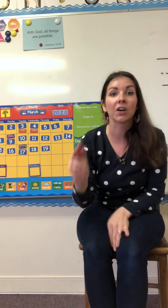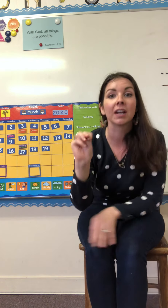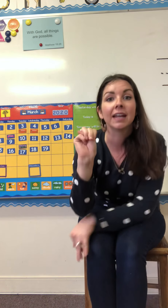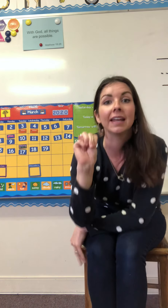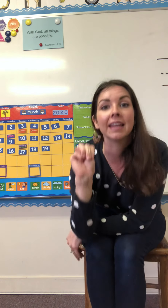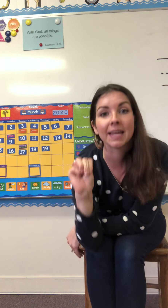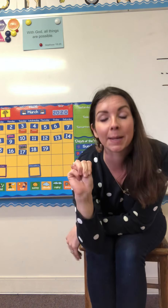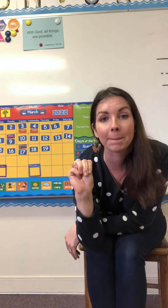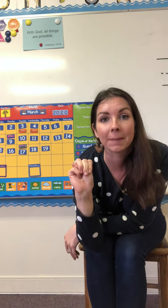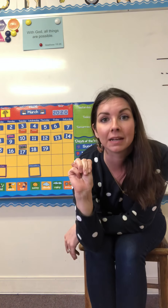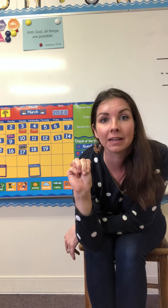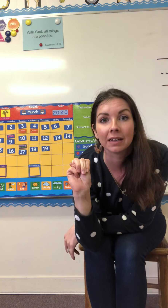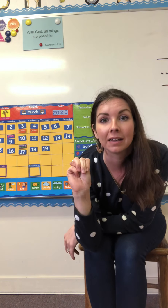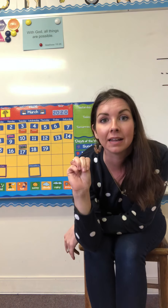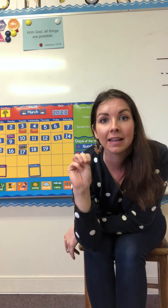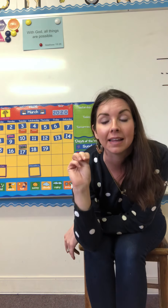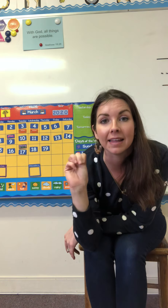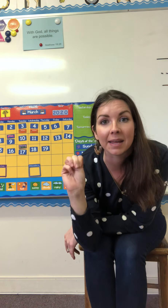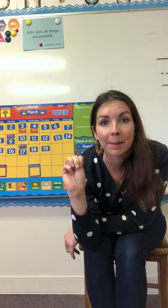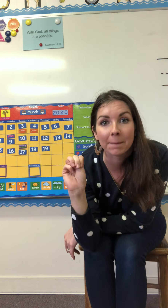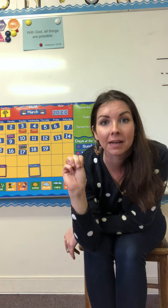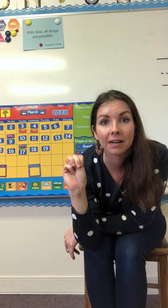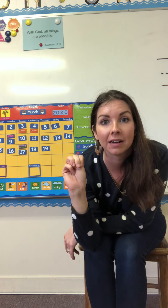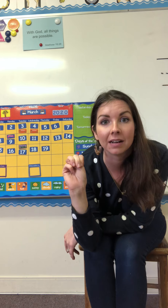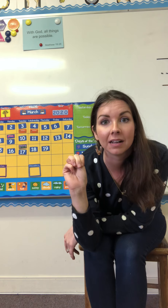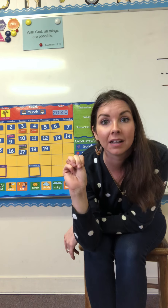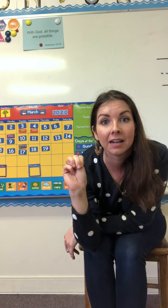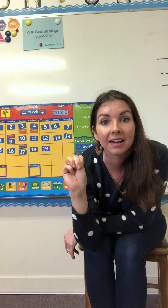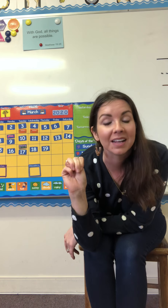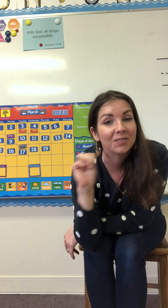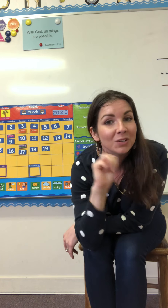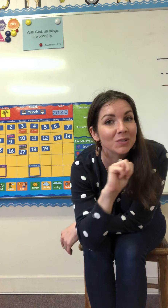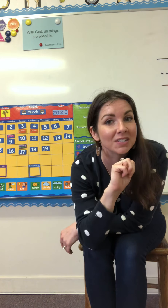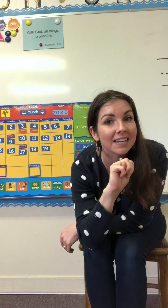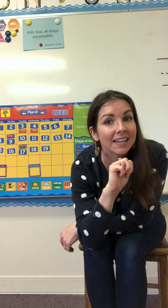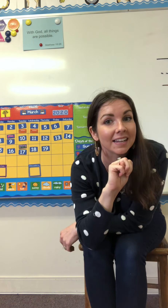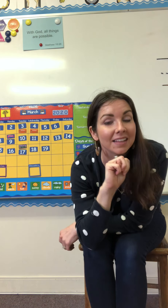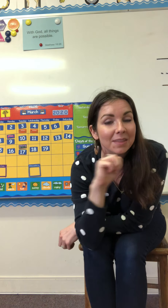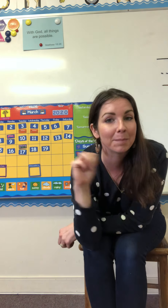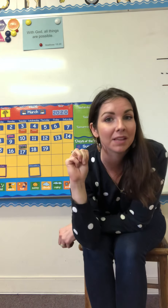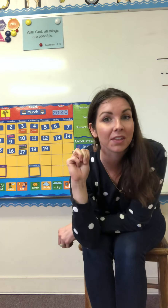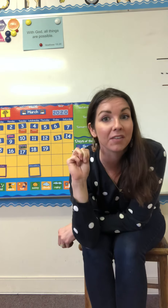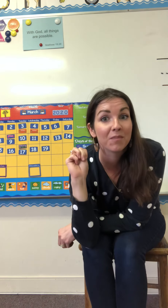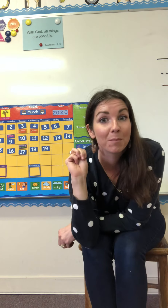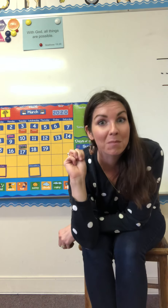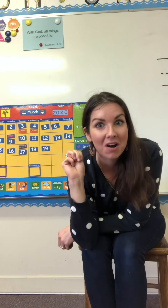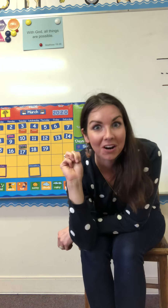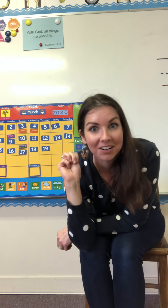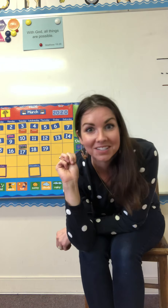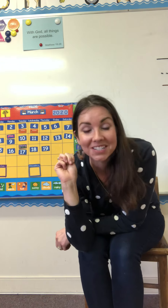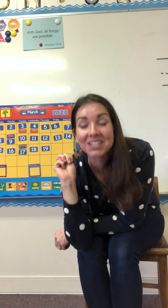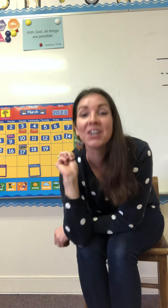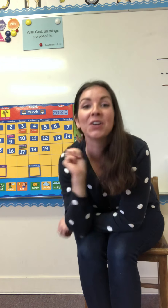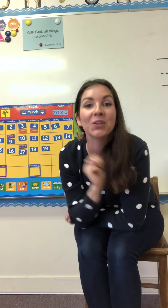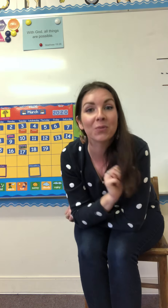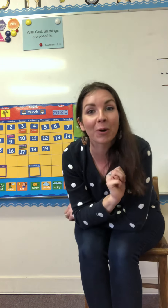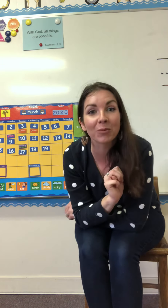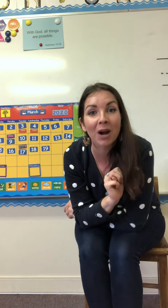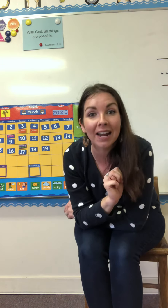M. M. If you said the month of March, you are right.